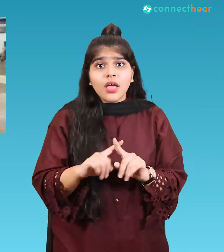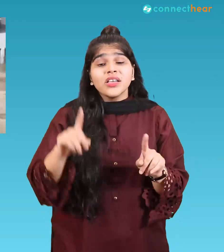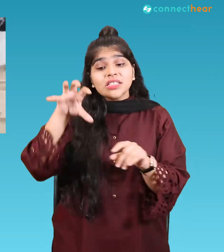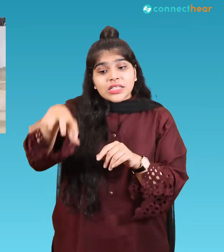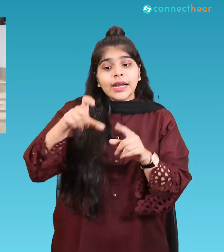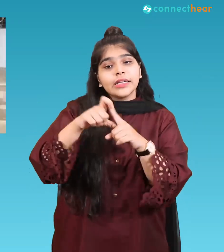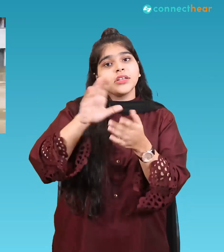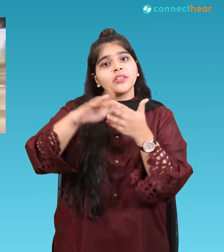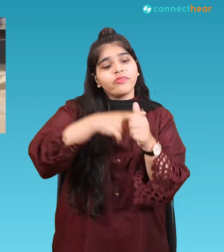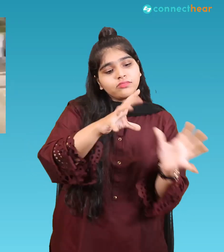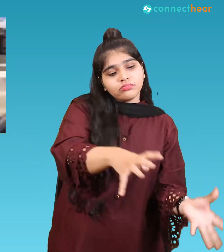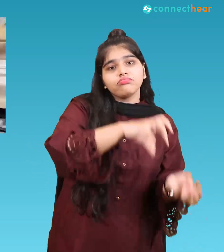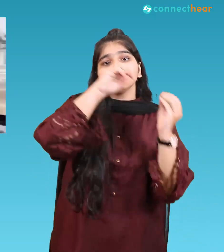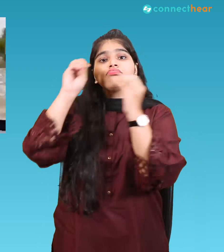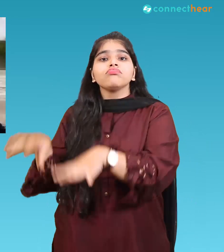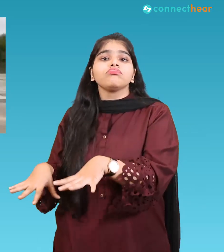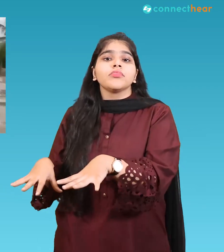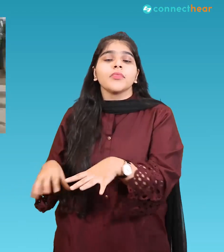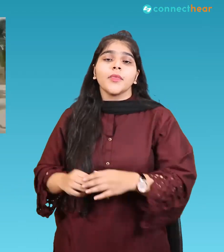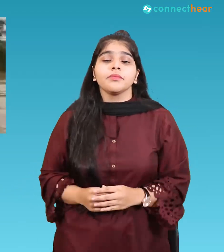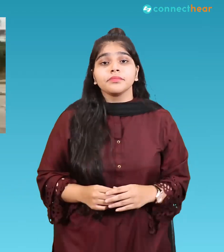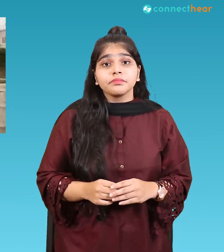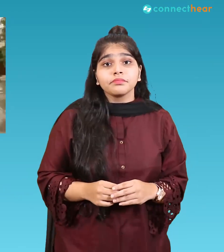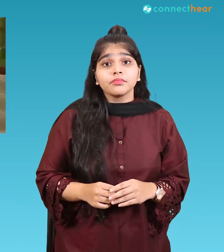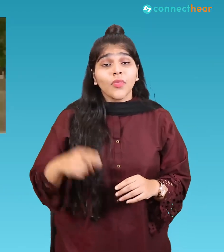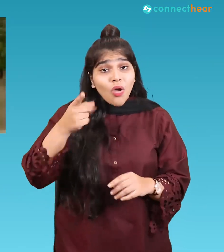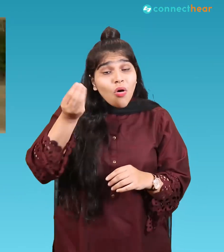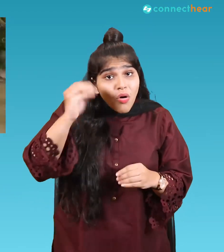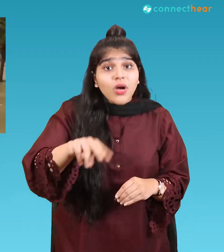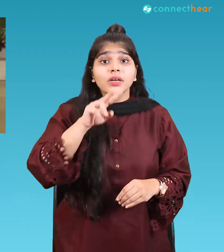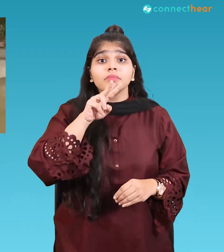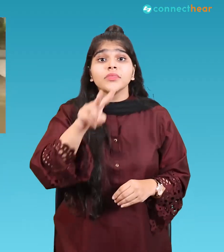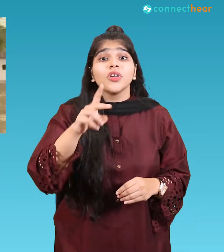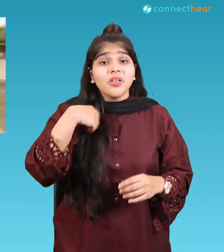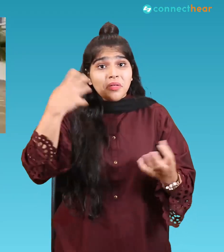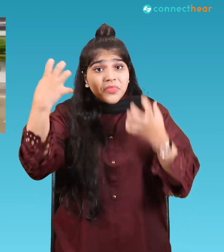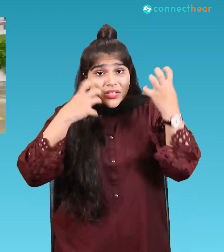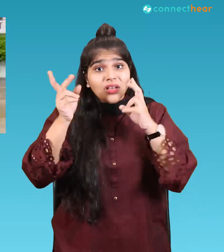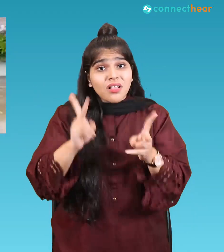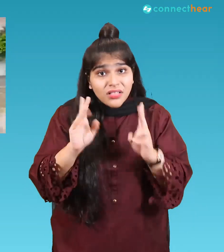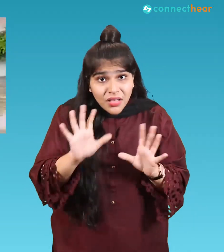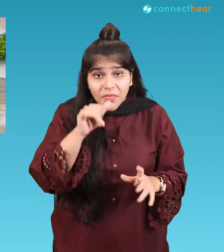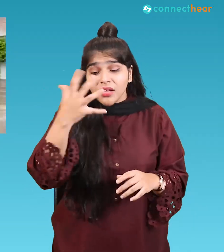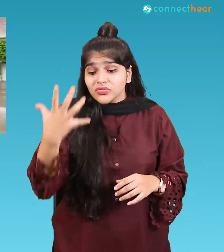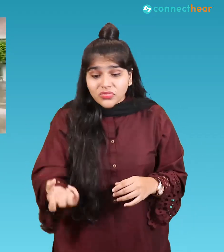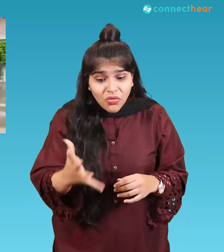he said that we are facing difficulties with the drains at DHA but are